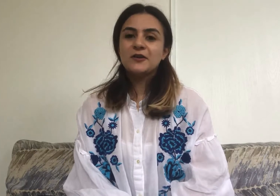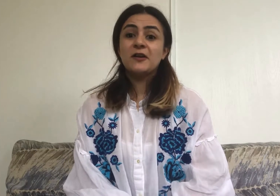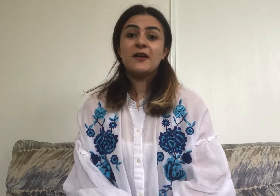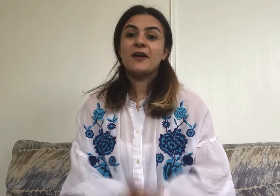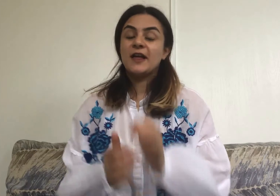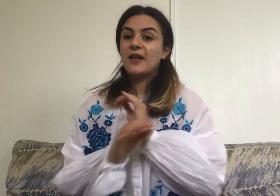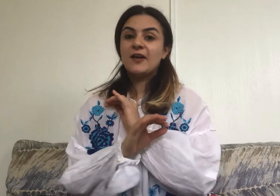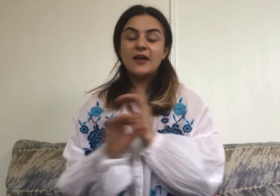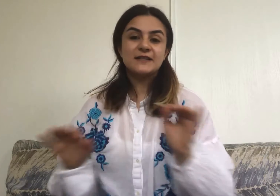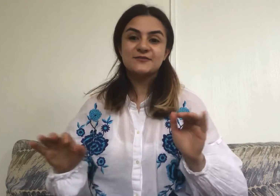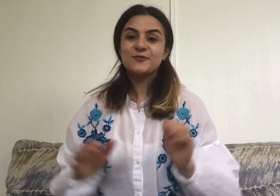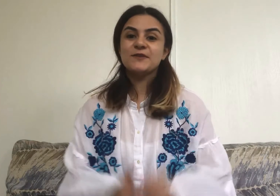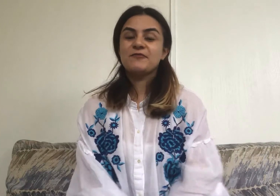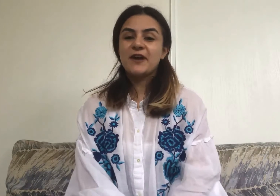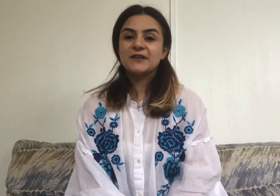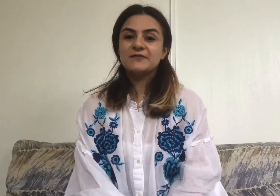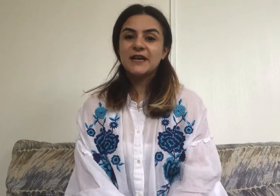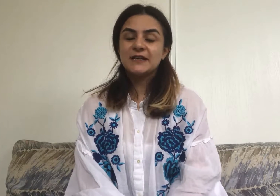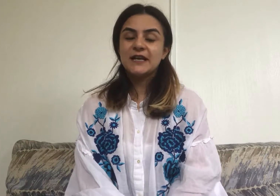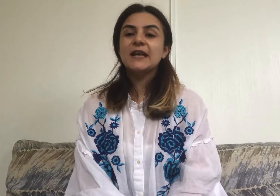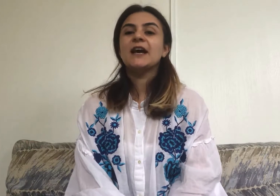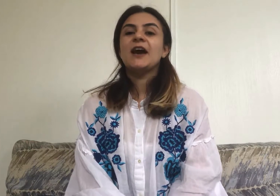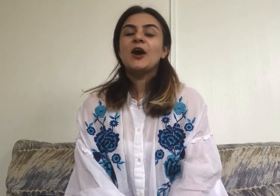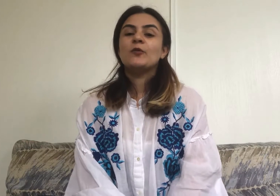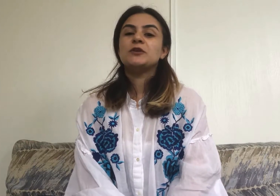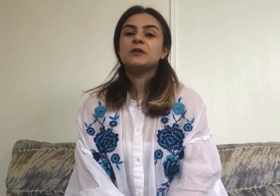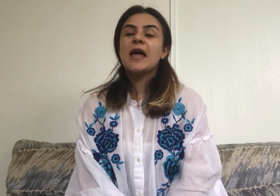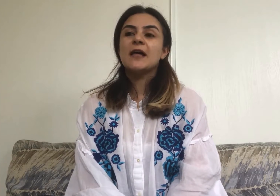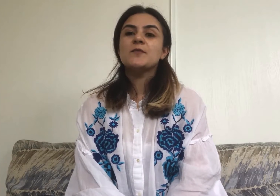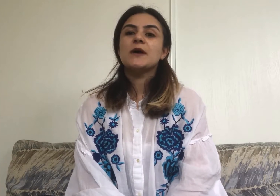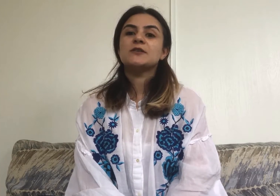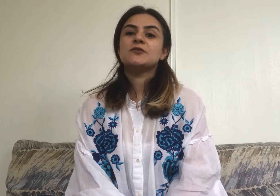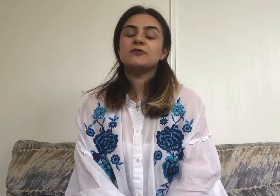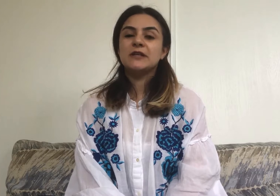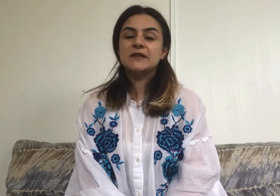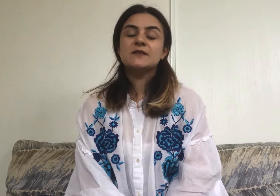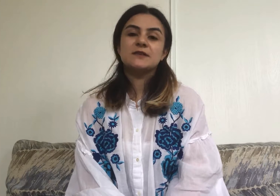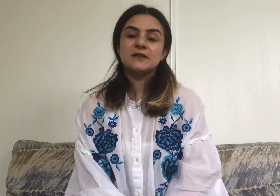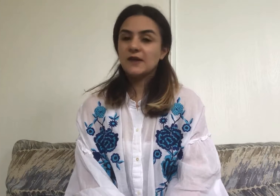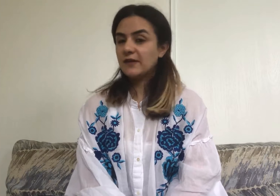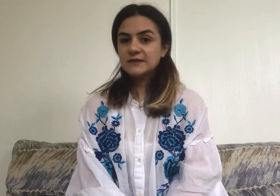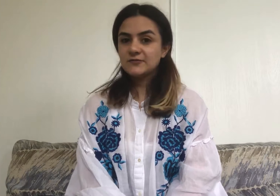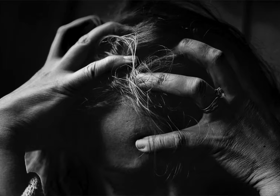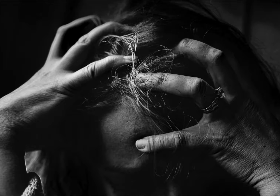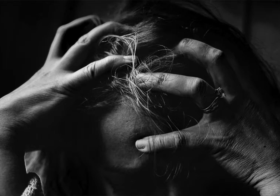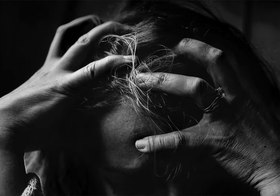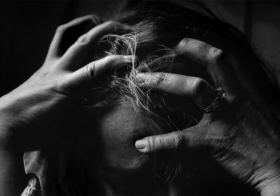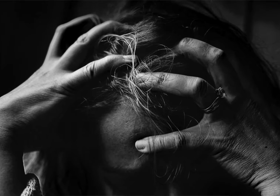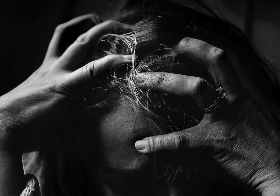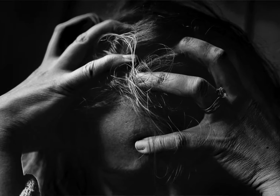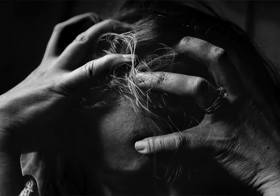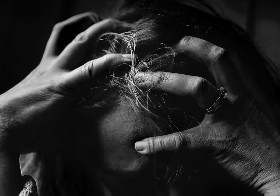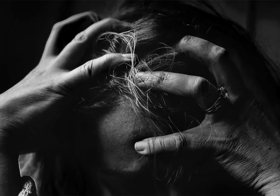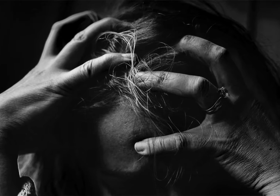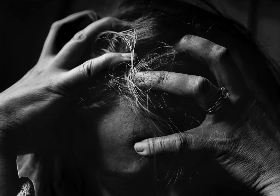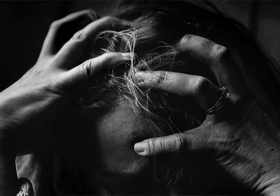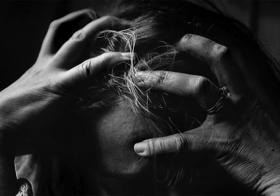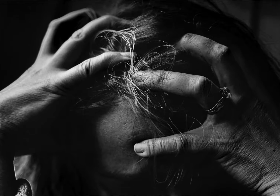extremely effective technique which will help us to relieve the stress that we are all going through this